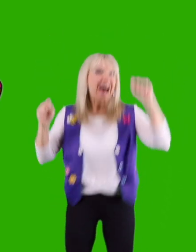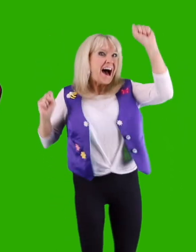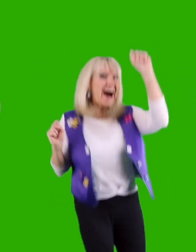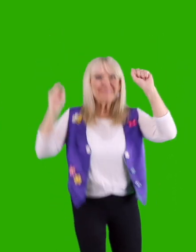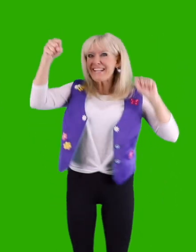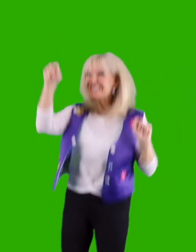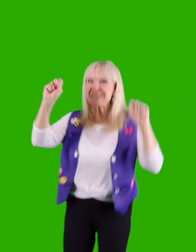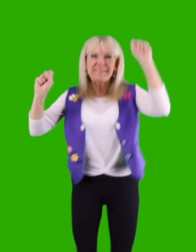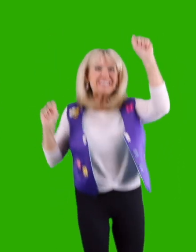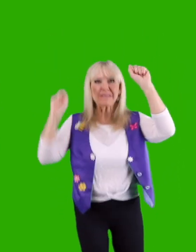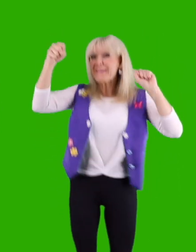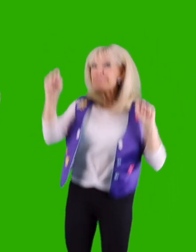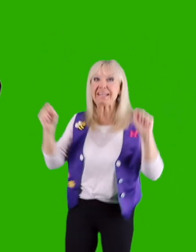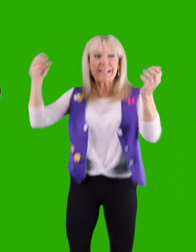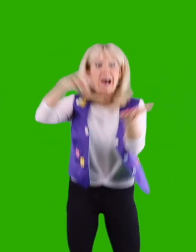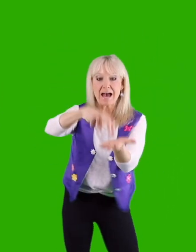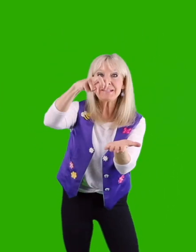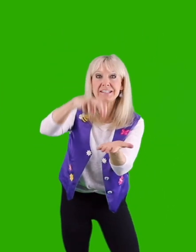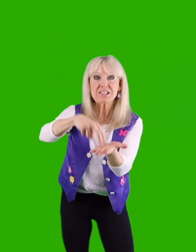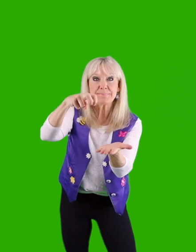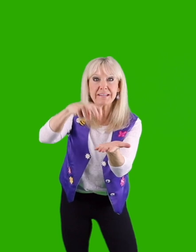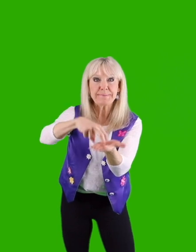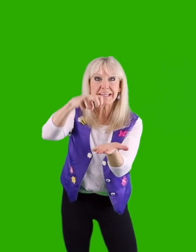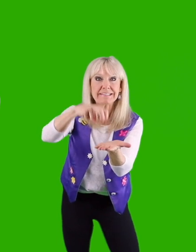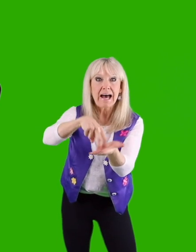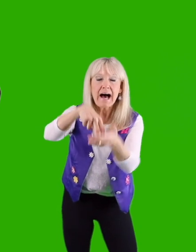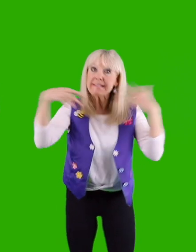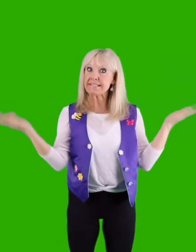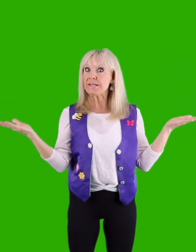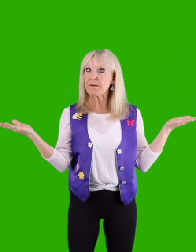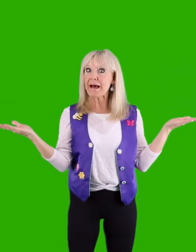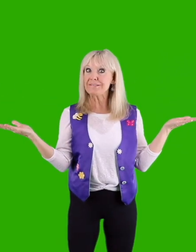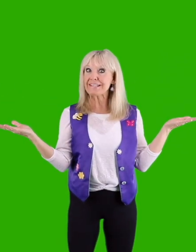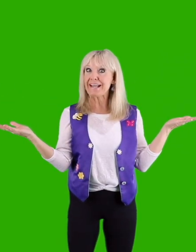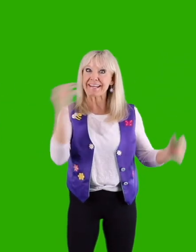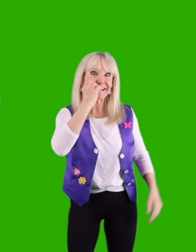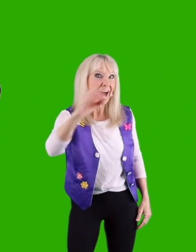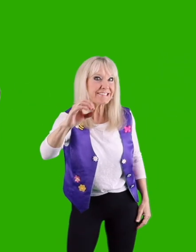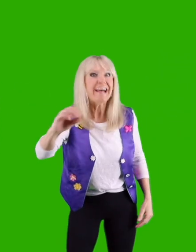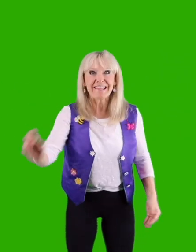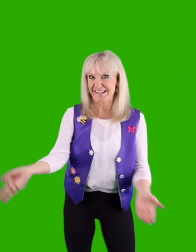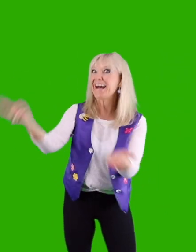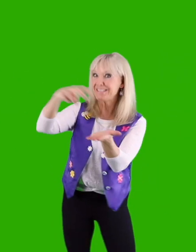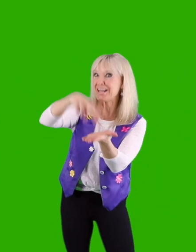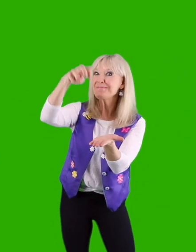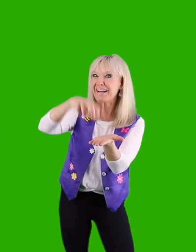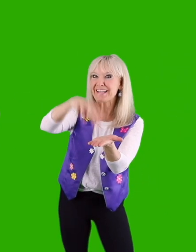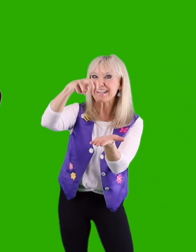I'm a little jumping, jumping bean. I'm a little jumping bean. I sit around till I get hot. Then I jump a lot.